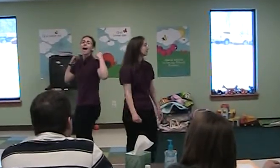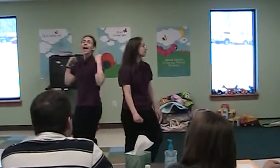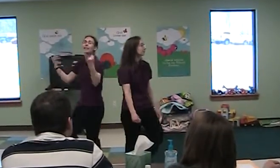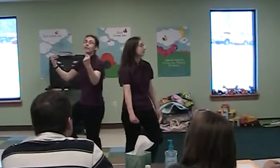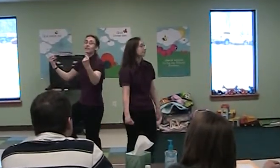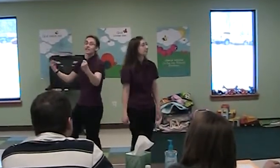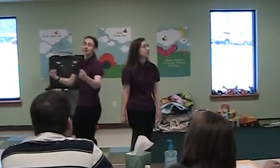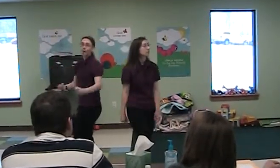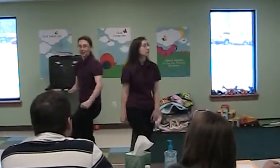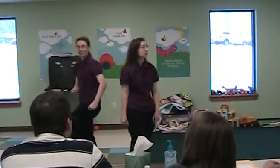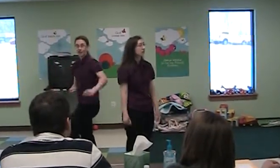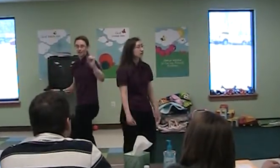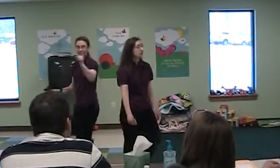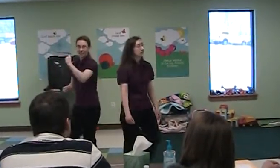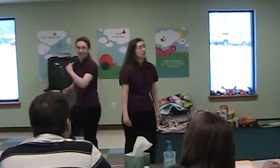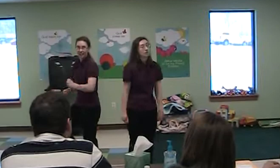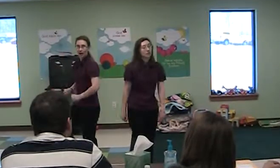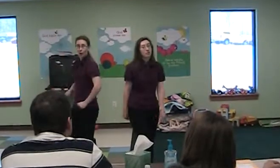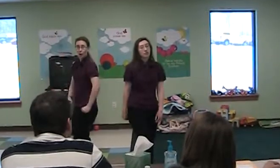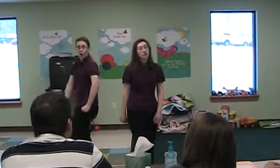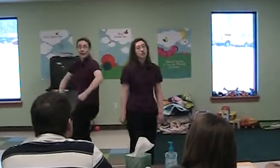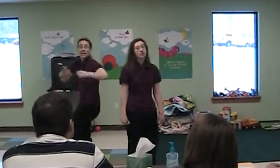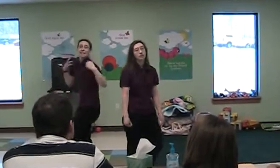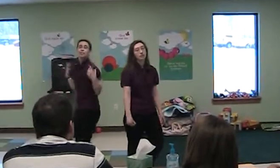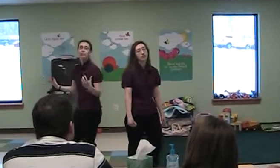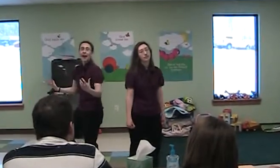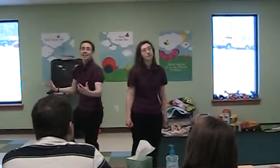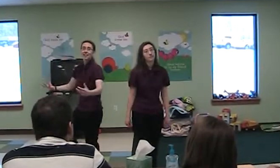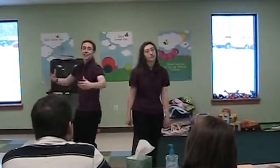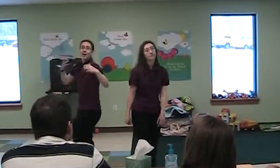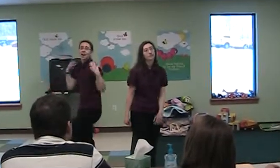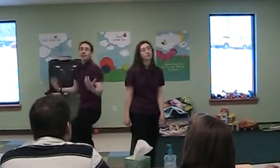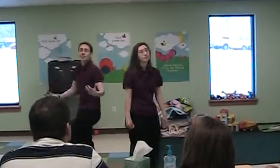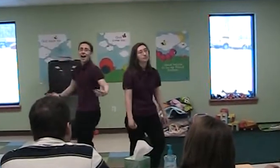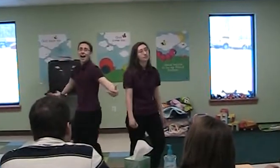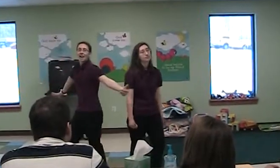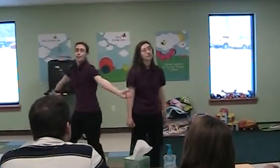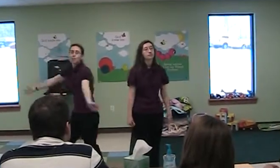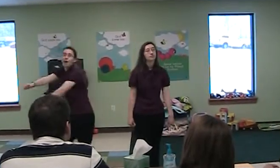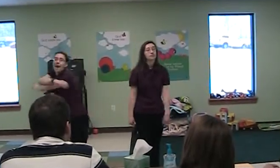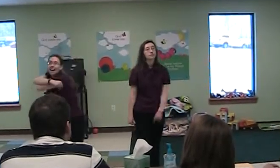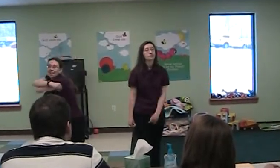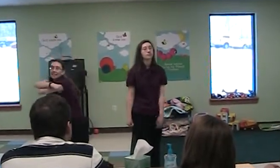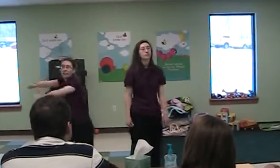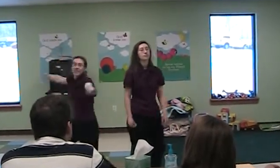magnificent bust Christopher Knumbo. Splendid, grand, magnificent!